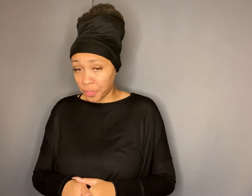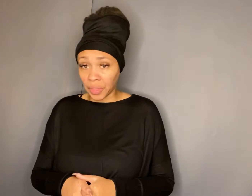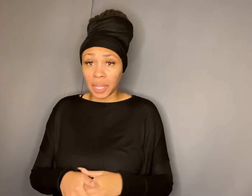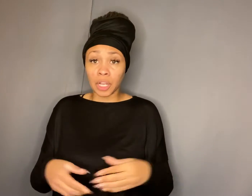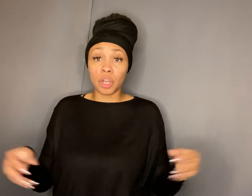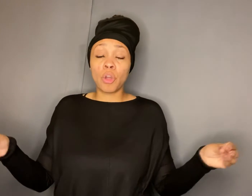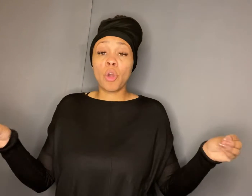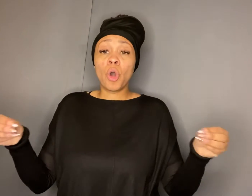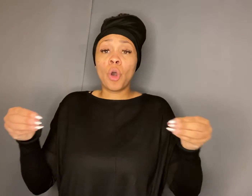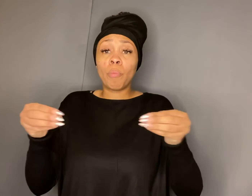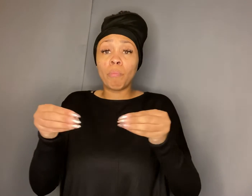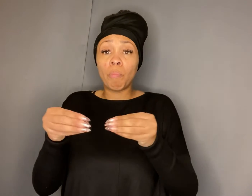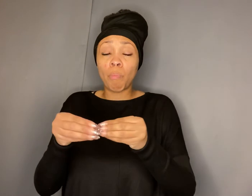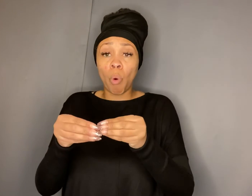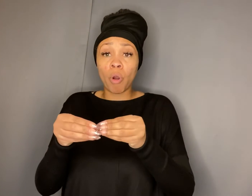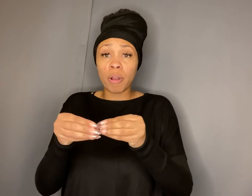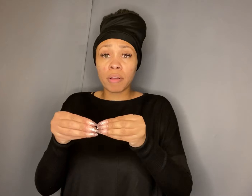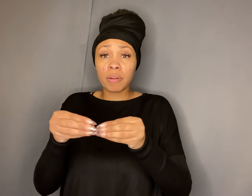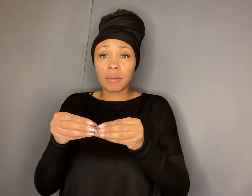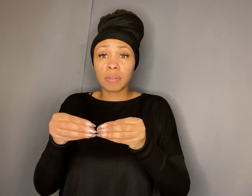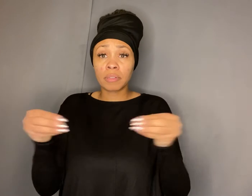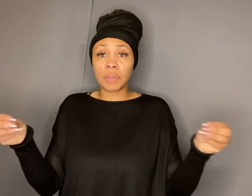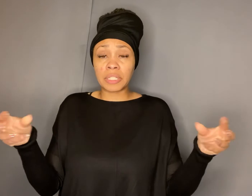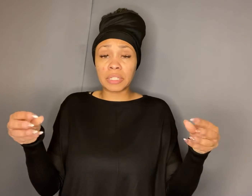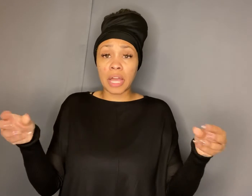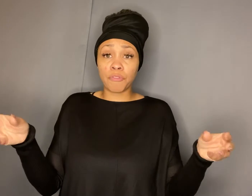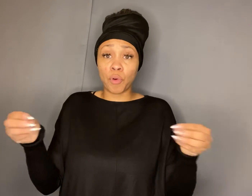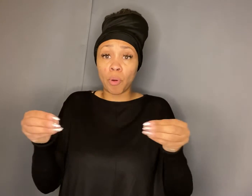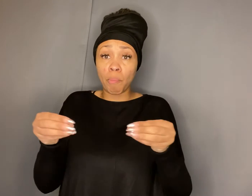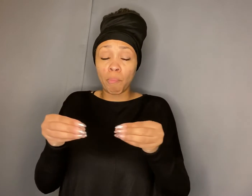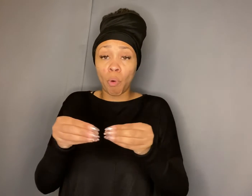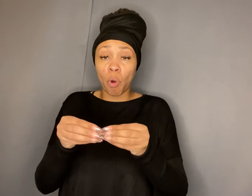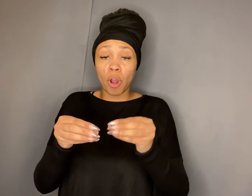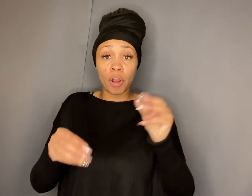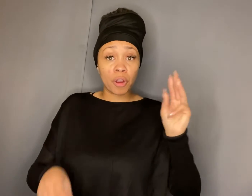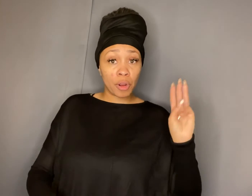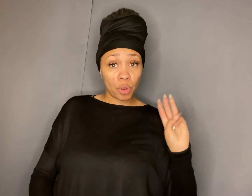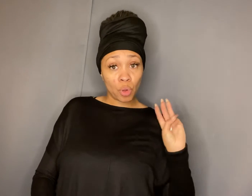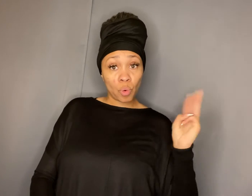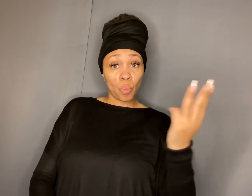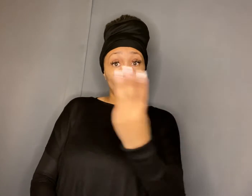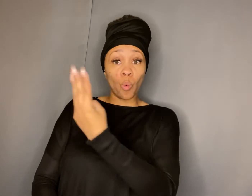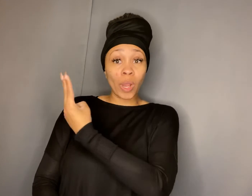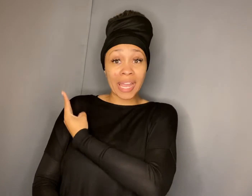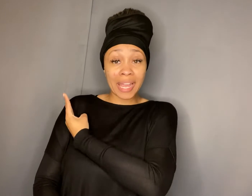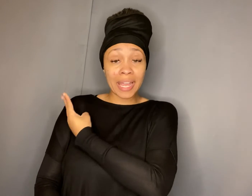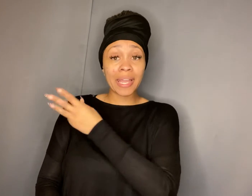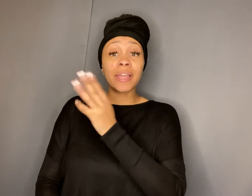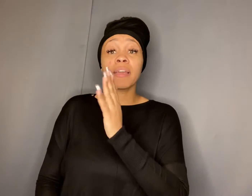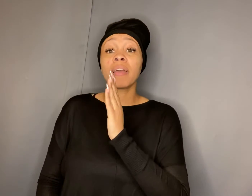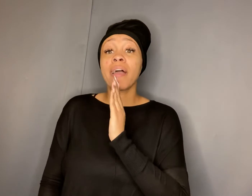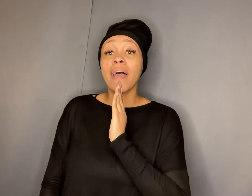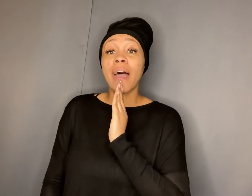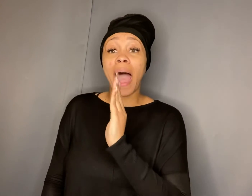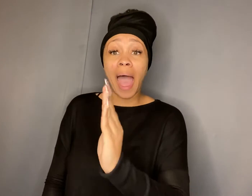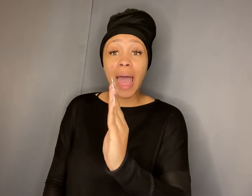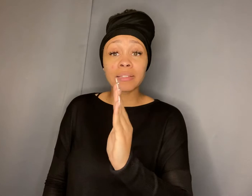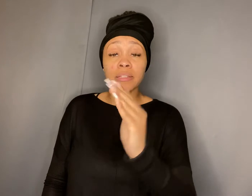think more so i did the sign for more we ask